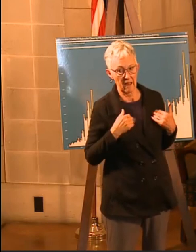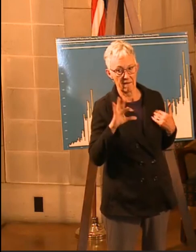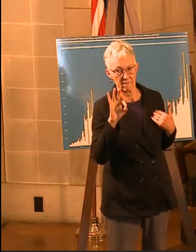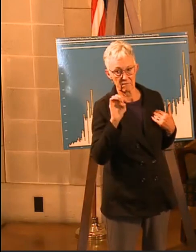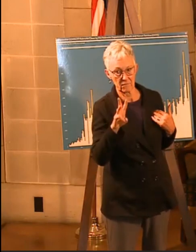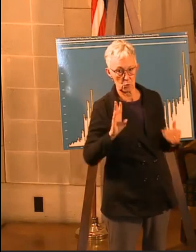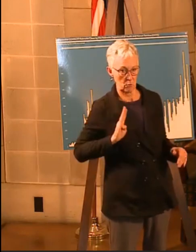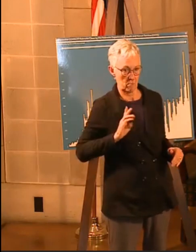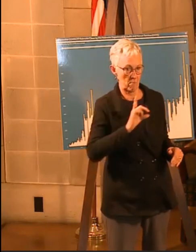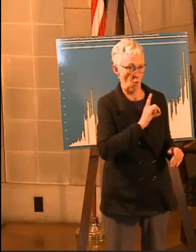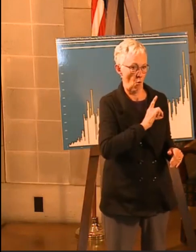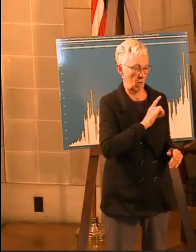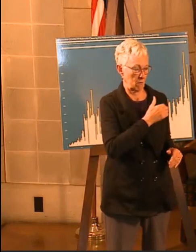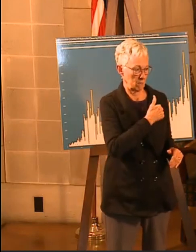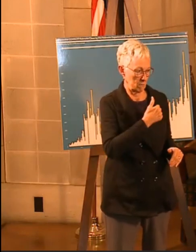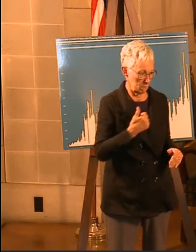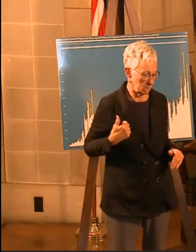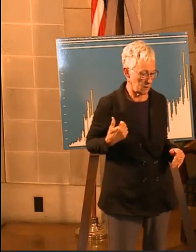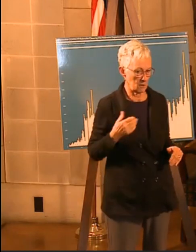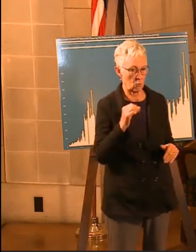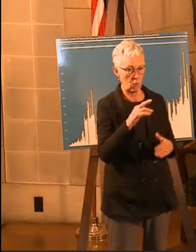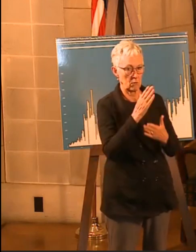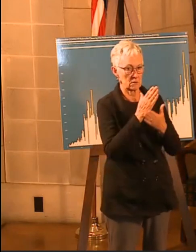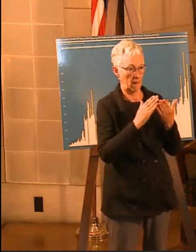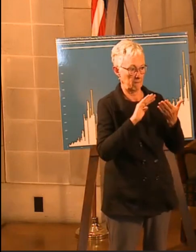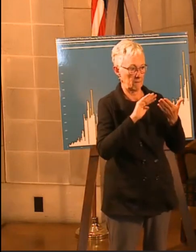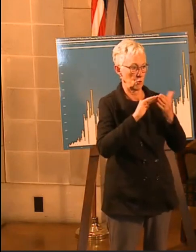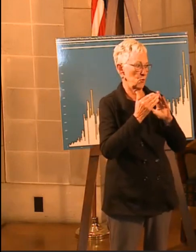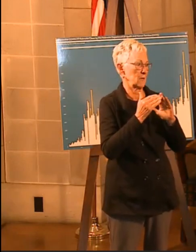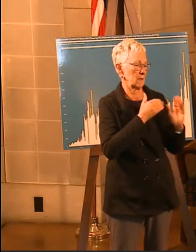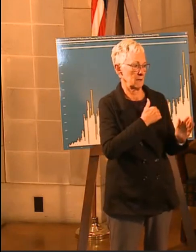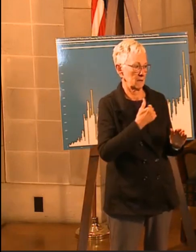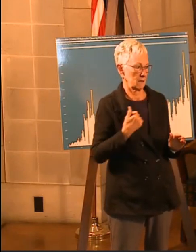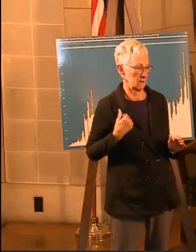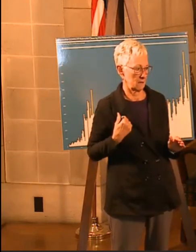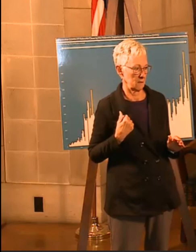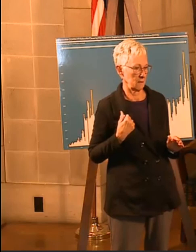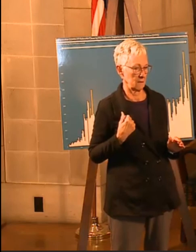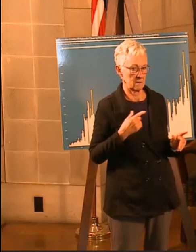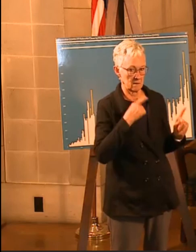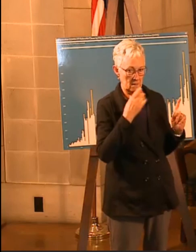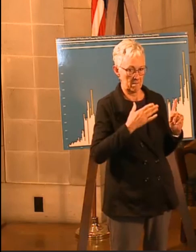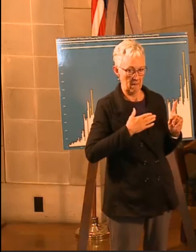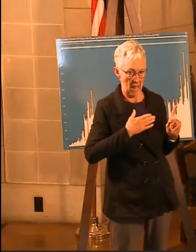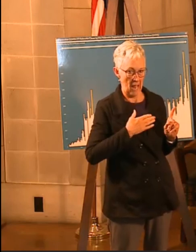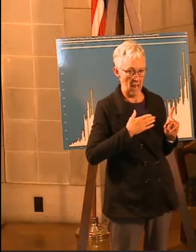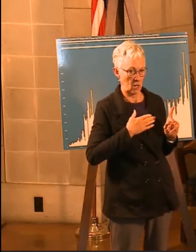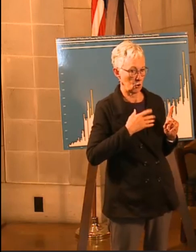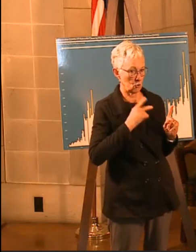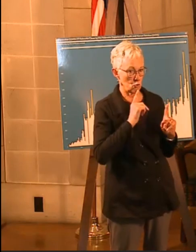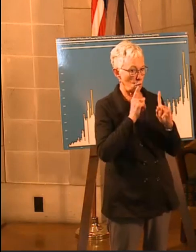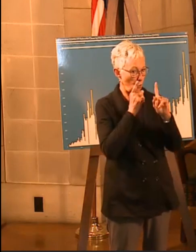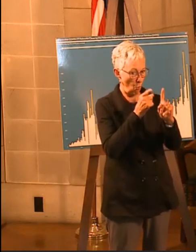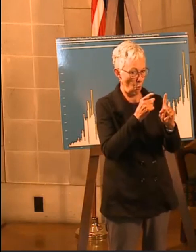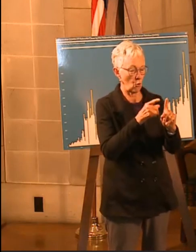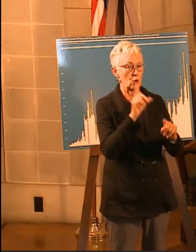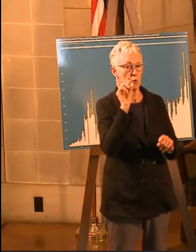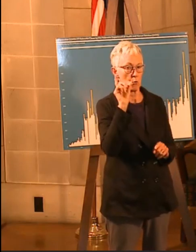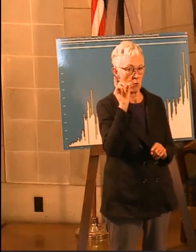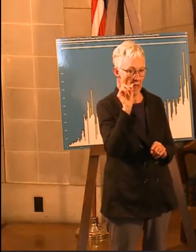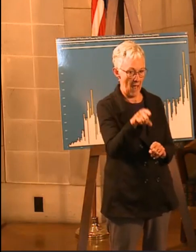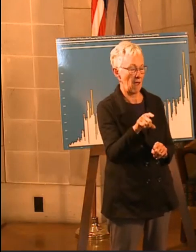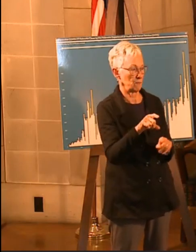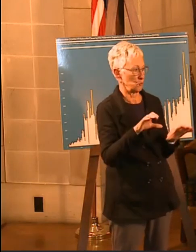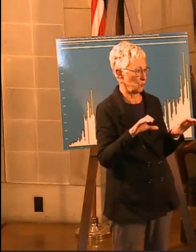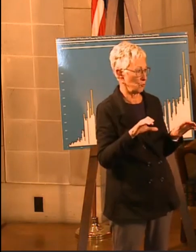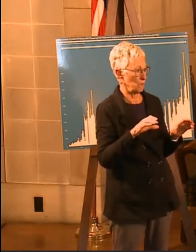members here or there, certainly even, you know, parents and otherwise. My main message is everywhere you have to actually get into a line and be